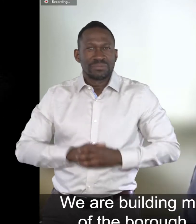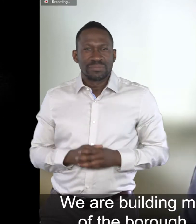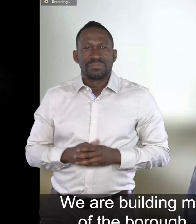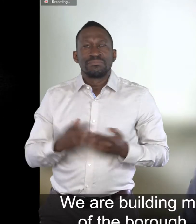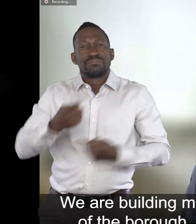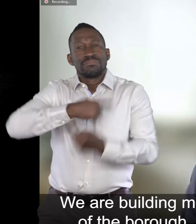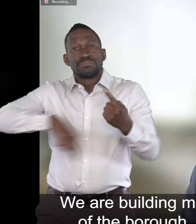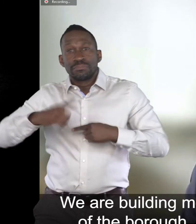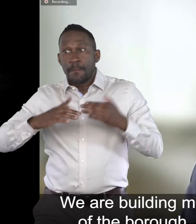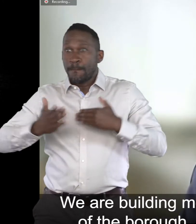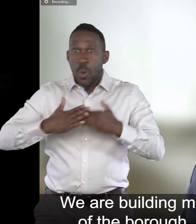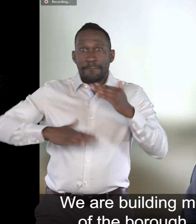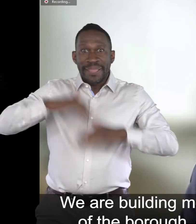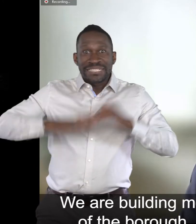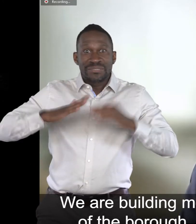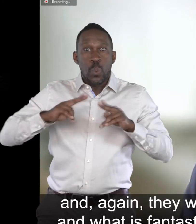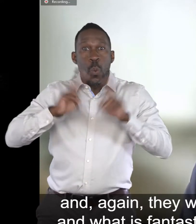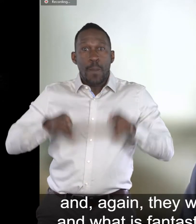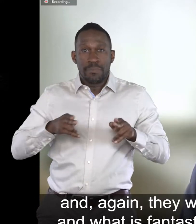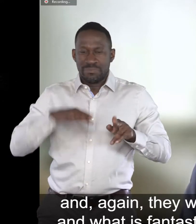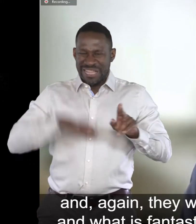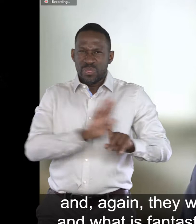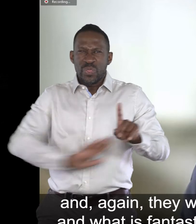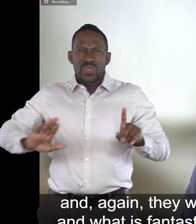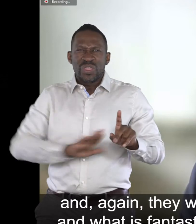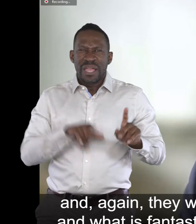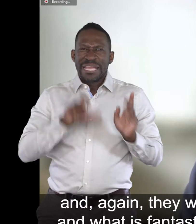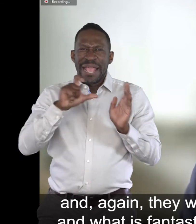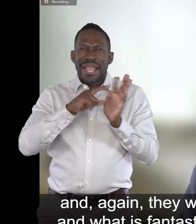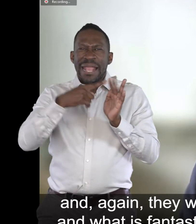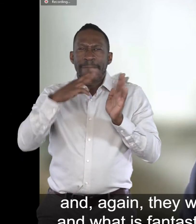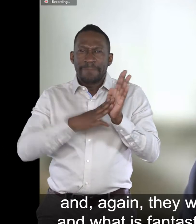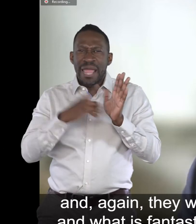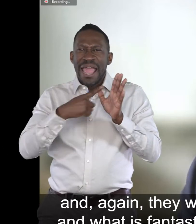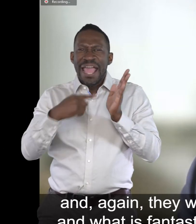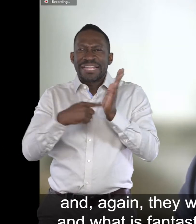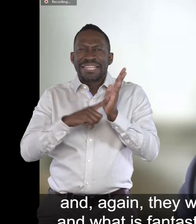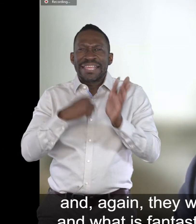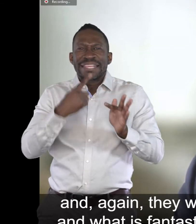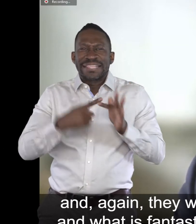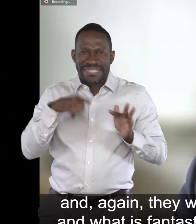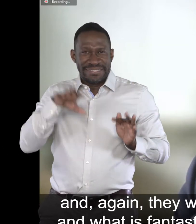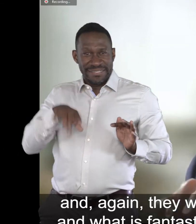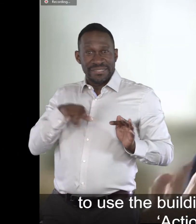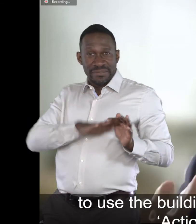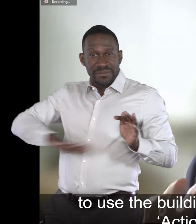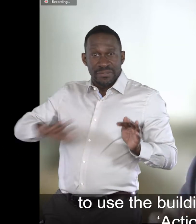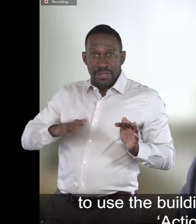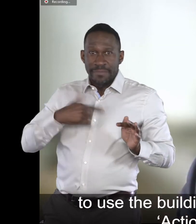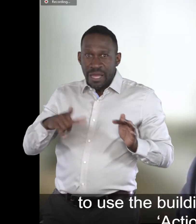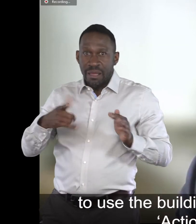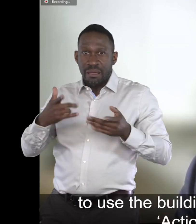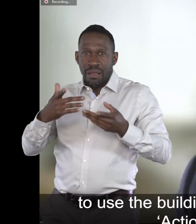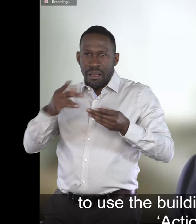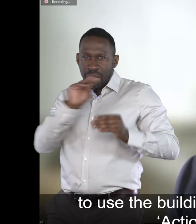in the south of the borough on the Klematli estate and again they were designed with residents and what's fantastic is we've been able to use the building